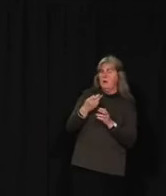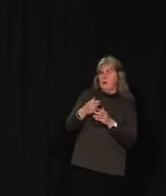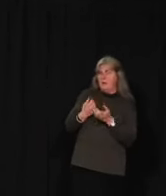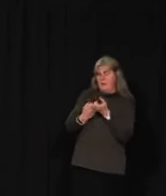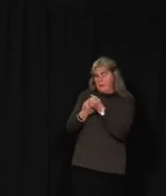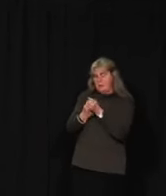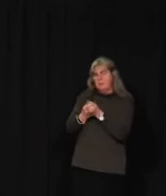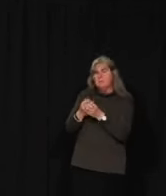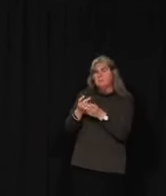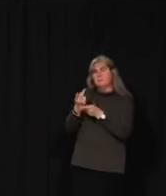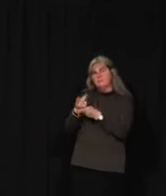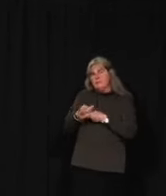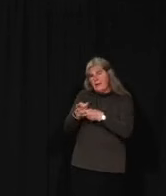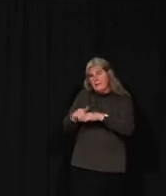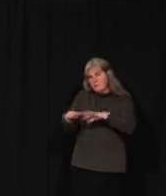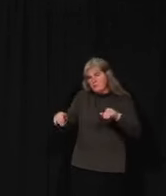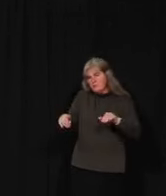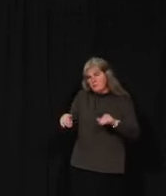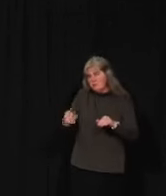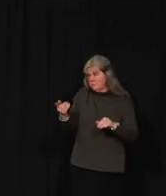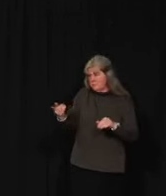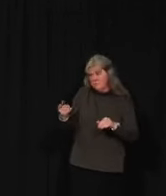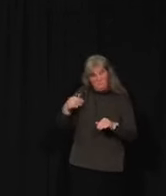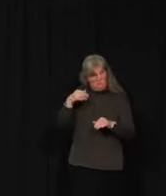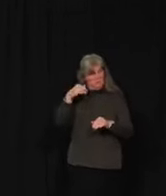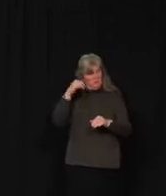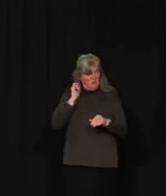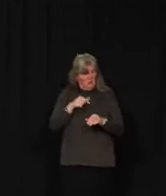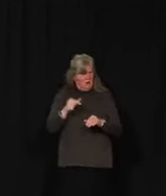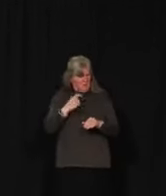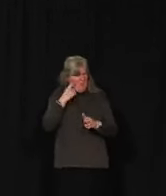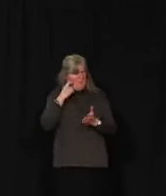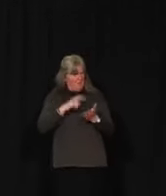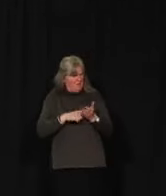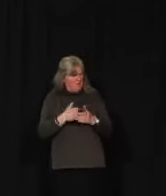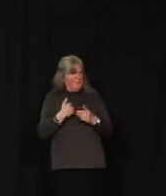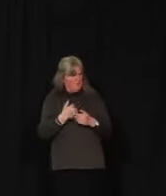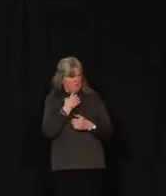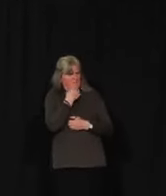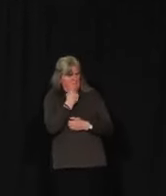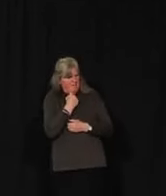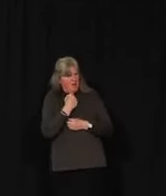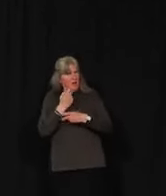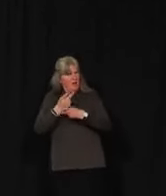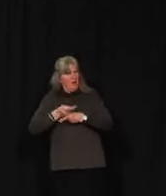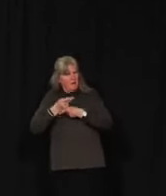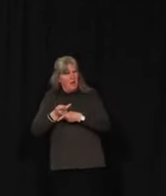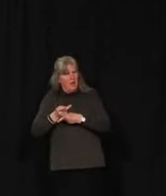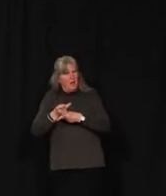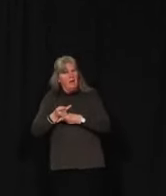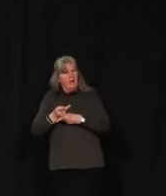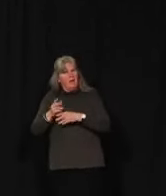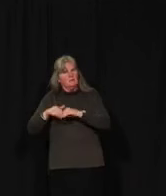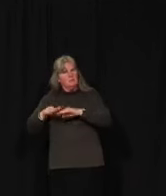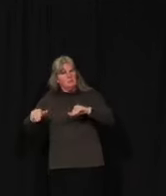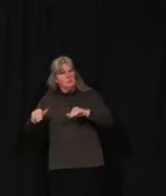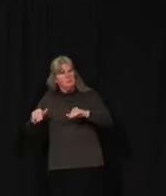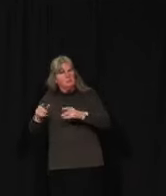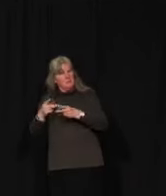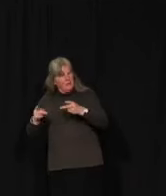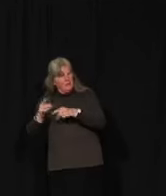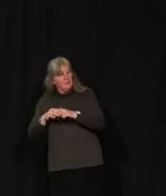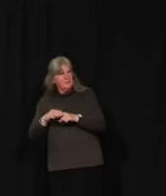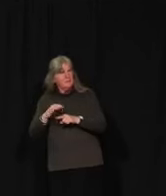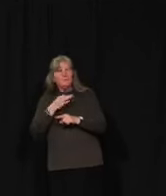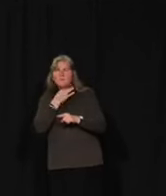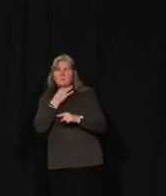help fund child care now that YG has demonstrated the high importance they place on our child care facilities and workers? That's